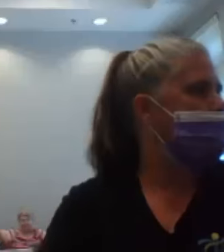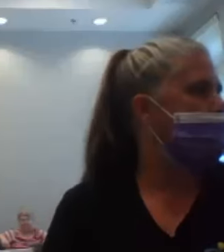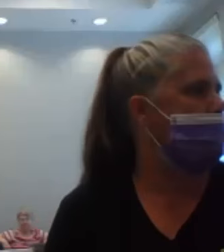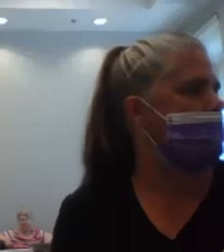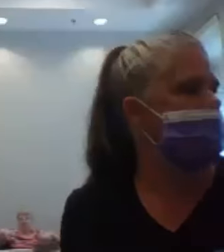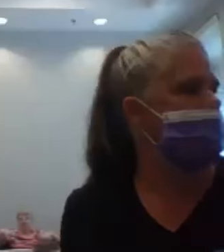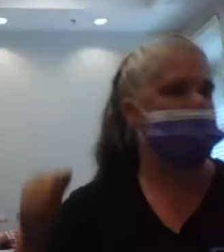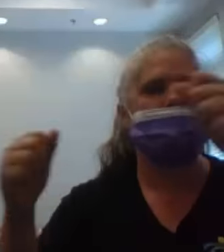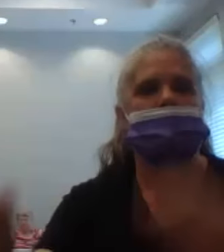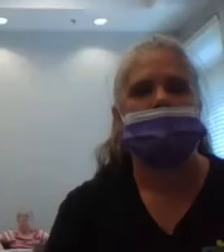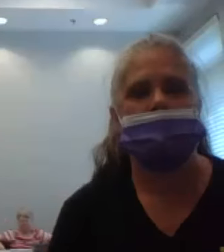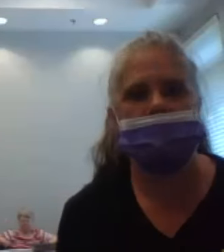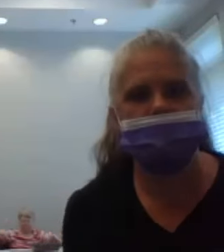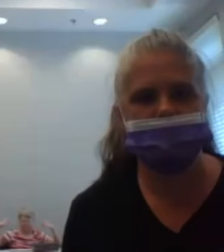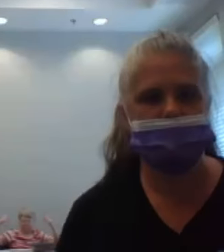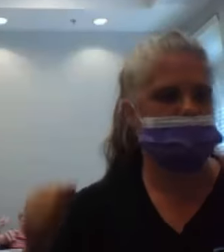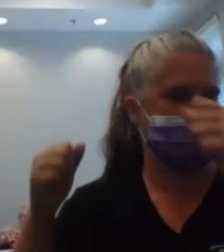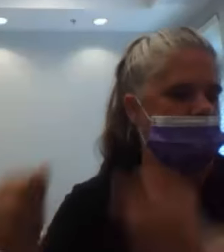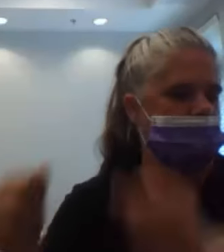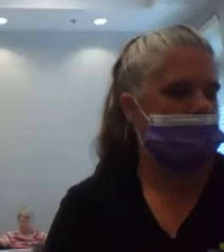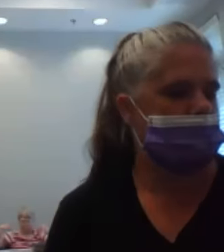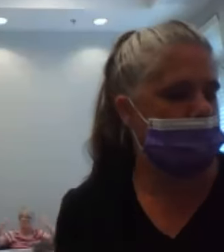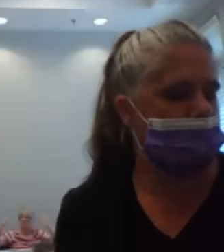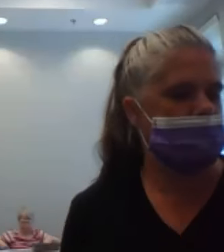18, 19, 20.